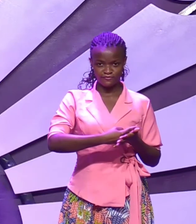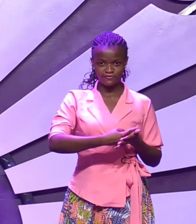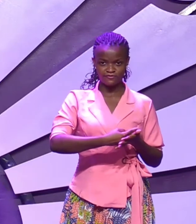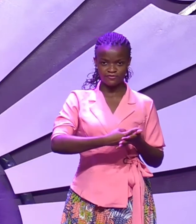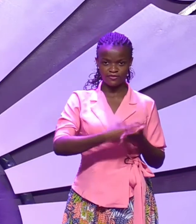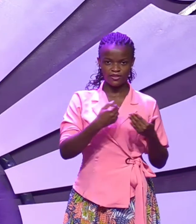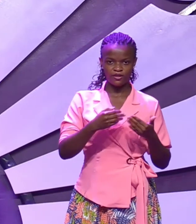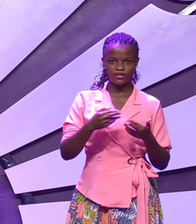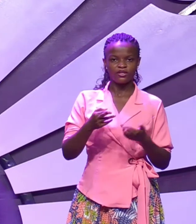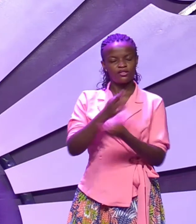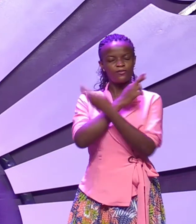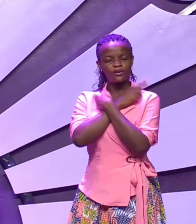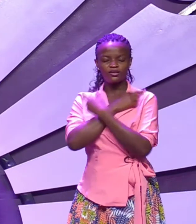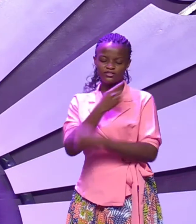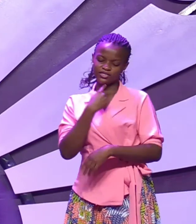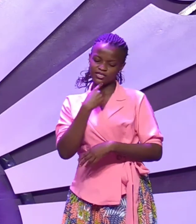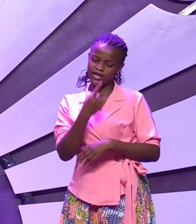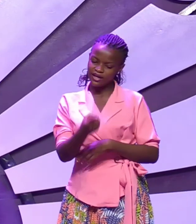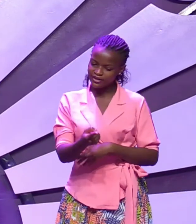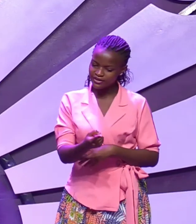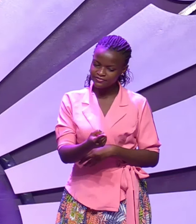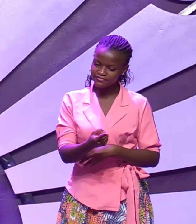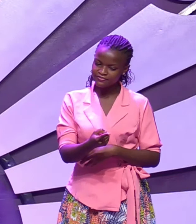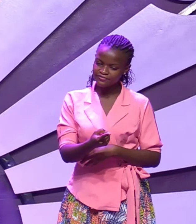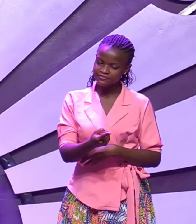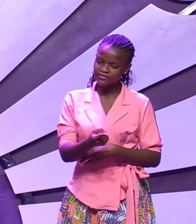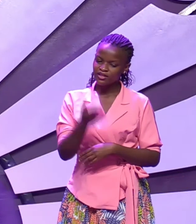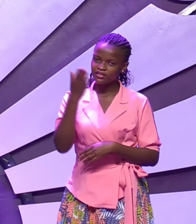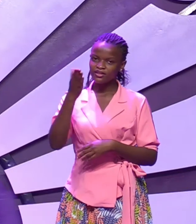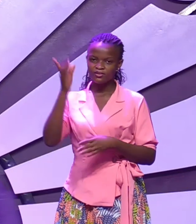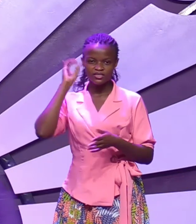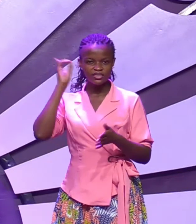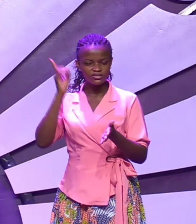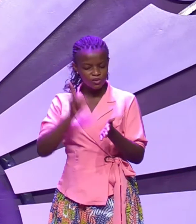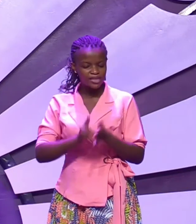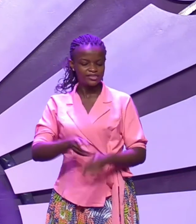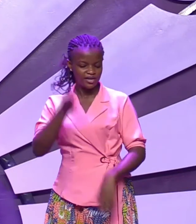and narratives were telling her there is a doctor here